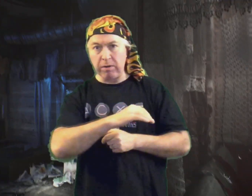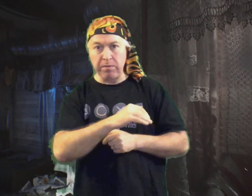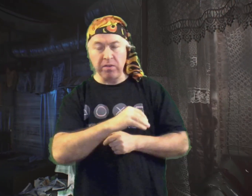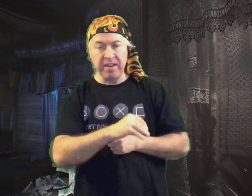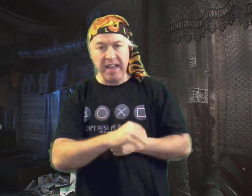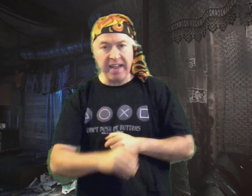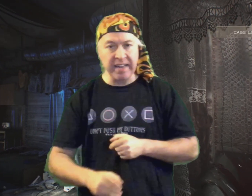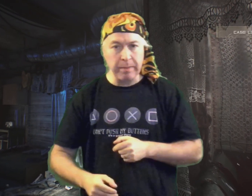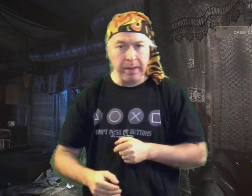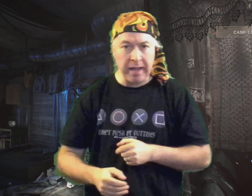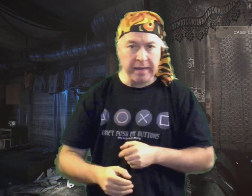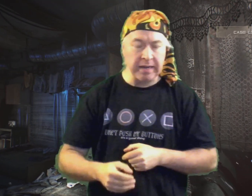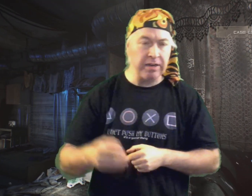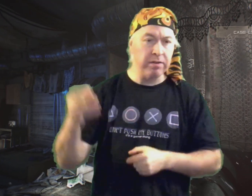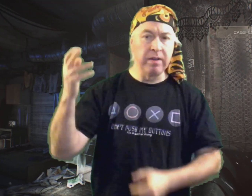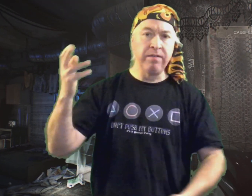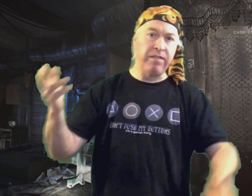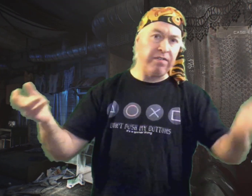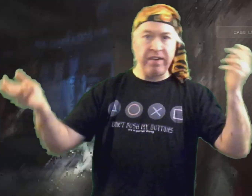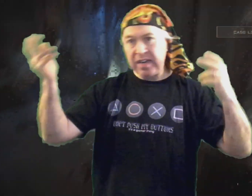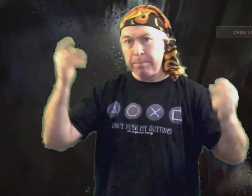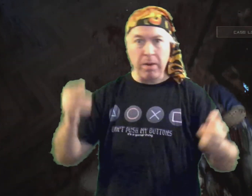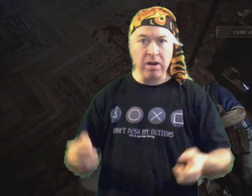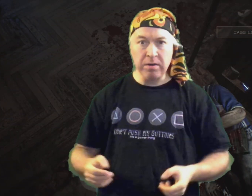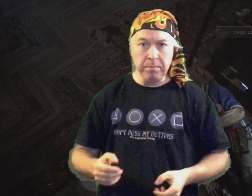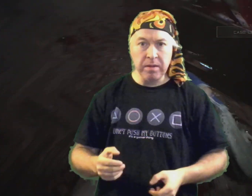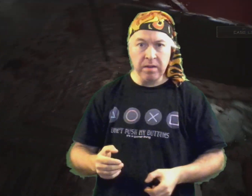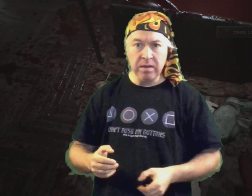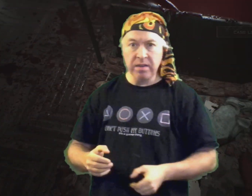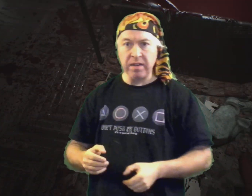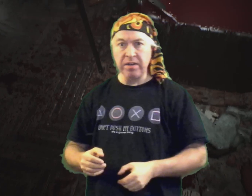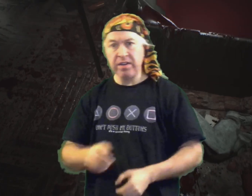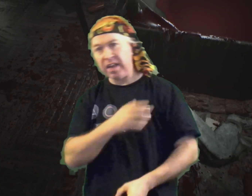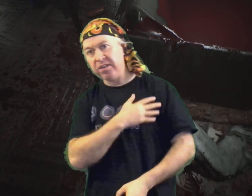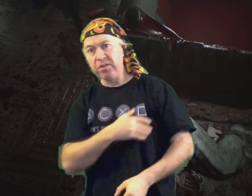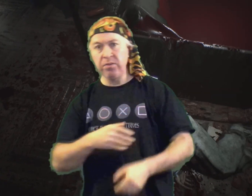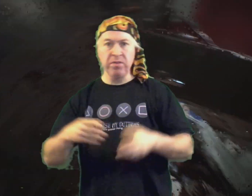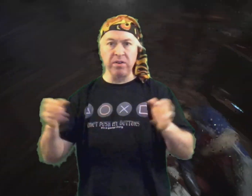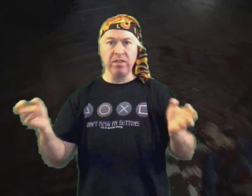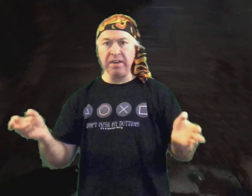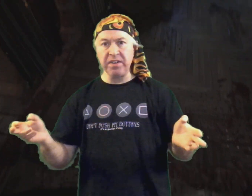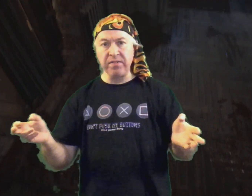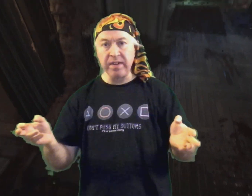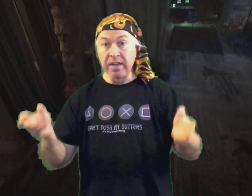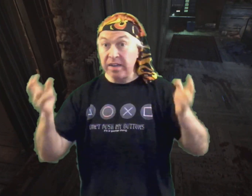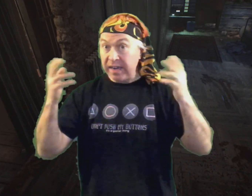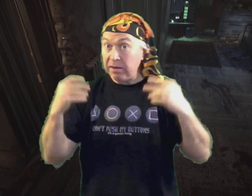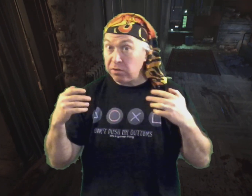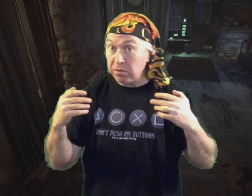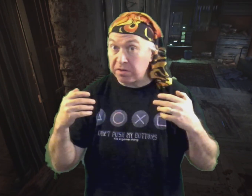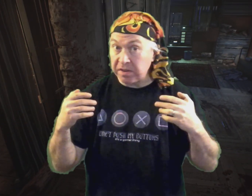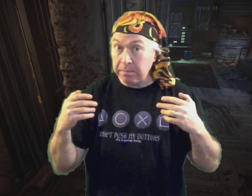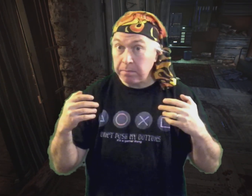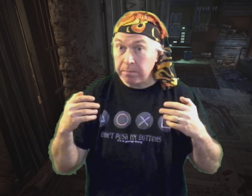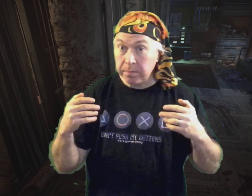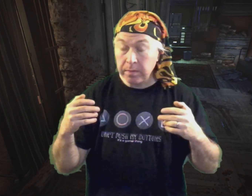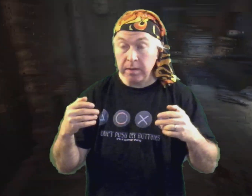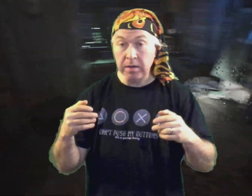with all the tech in the back and your 15 apartments and your tattoos and all the rest of it. The character will look the same. You know,